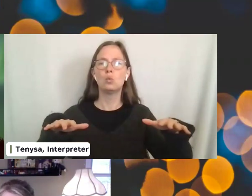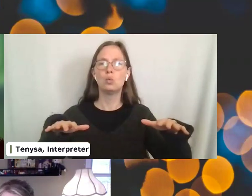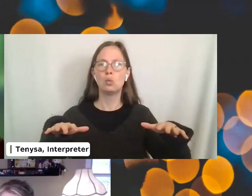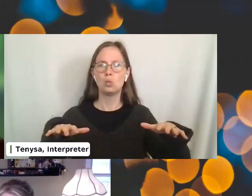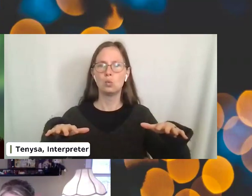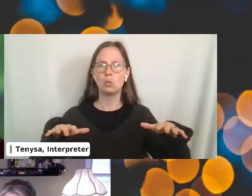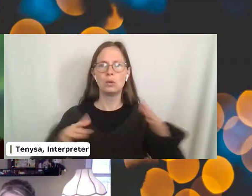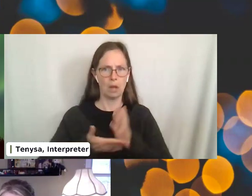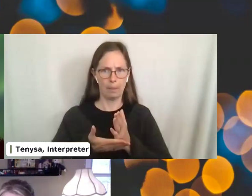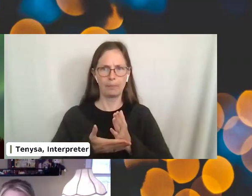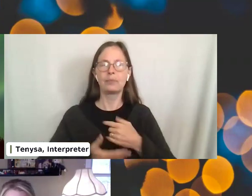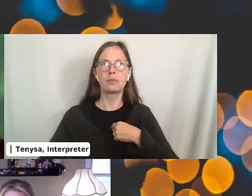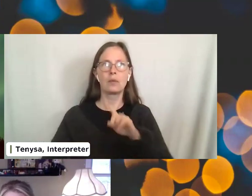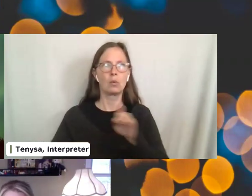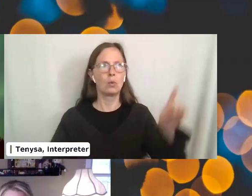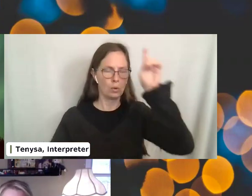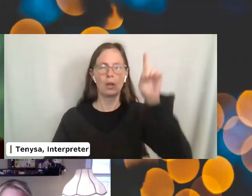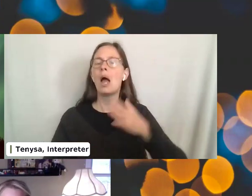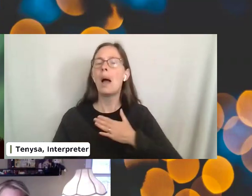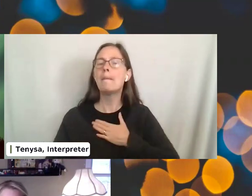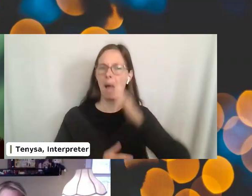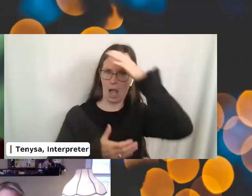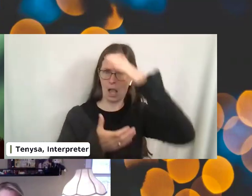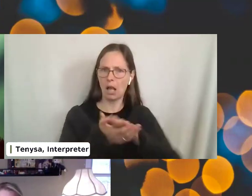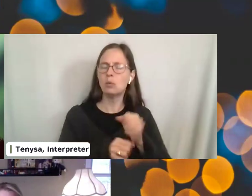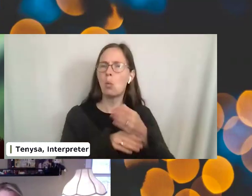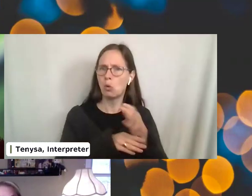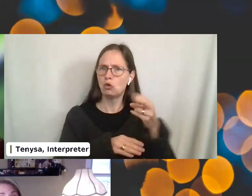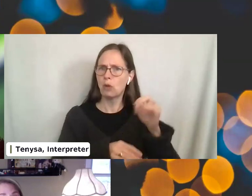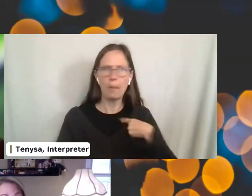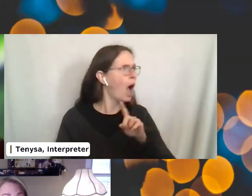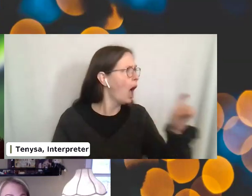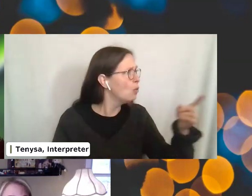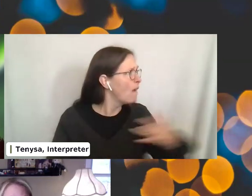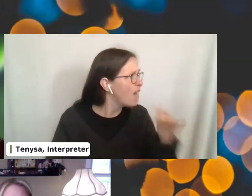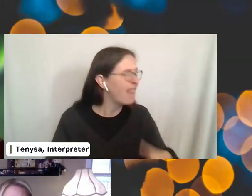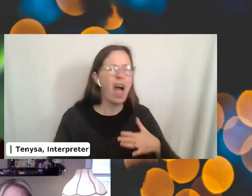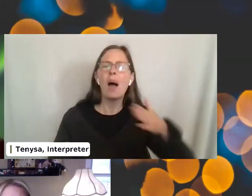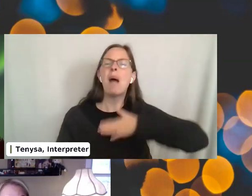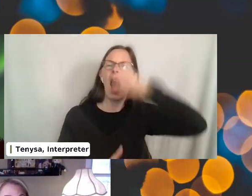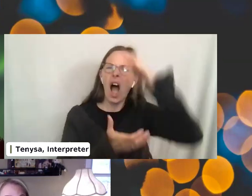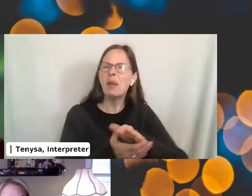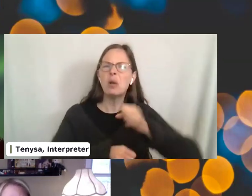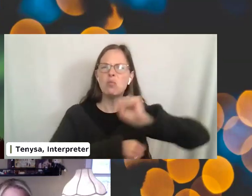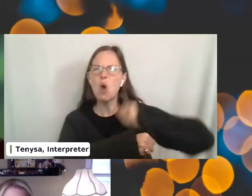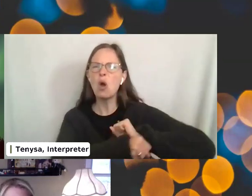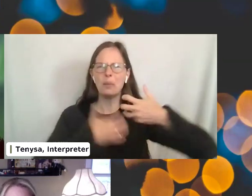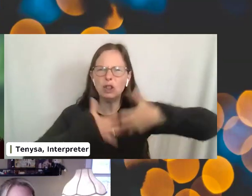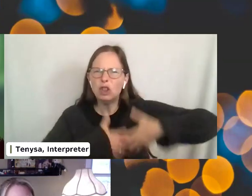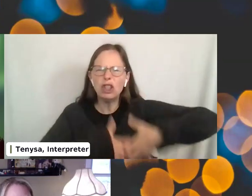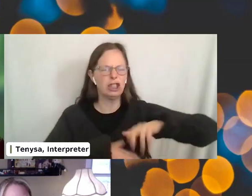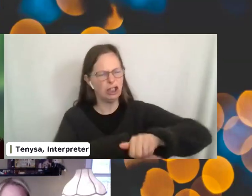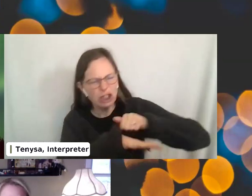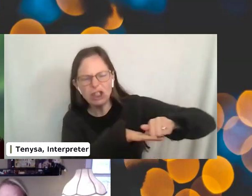upstairs next door to my husband's wood shop. And I'm like, did you feel that? And of course, he's got, like, the sander and the saw.